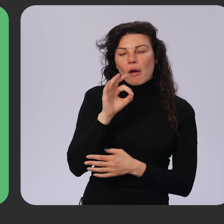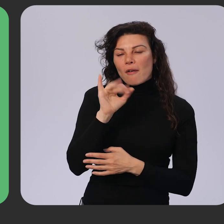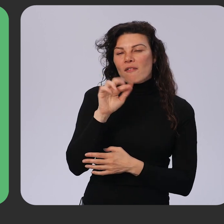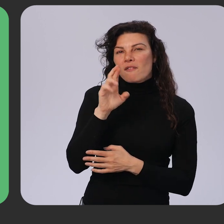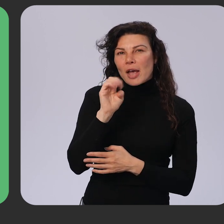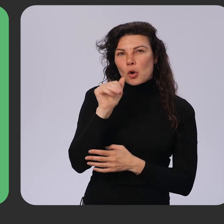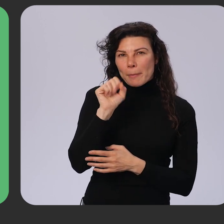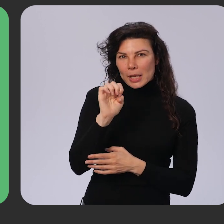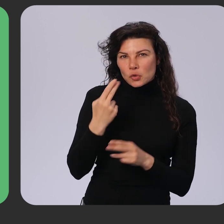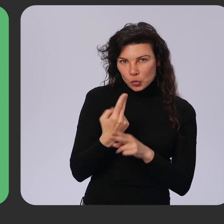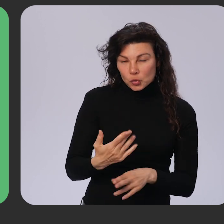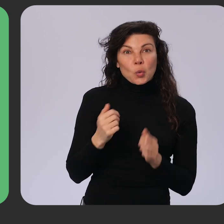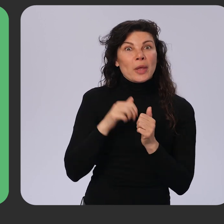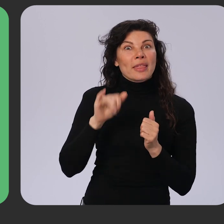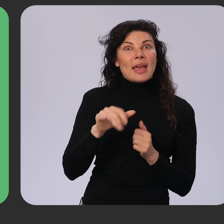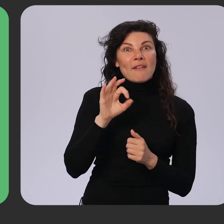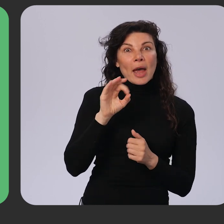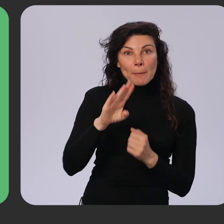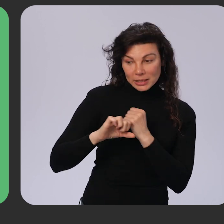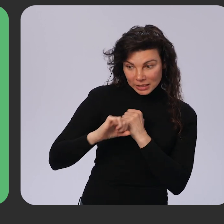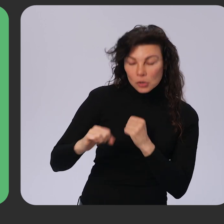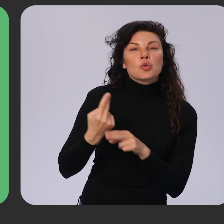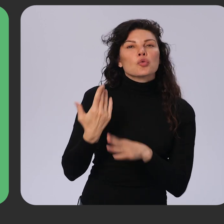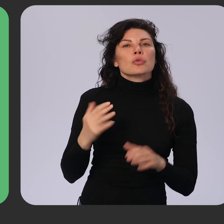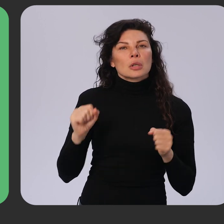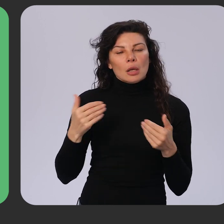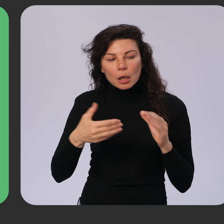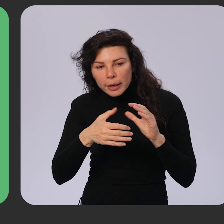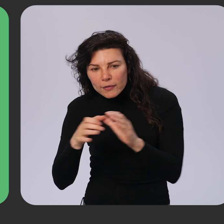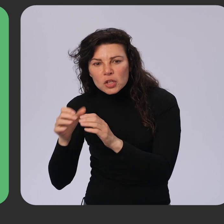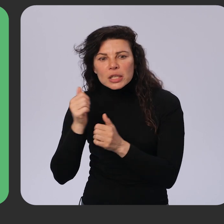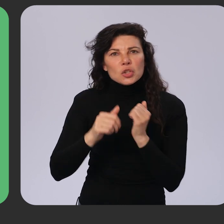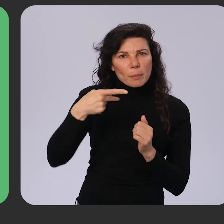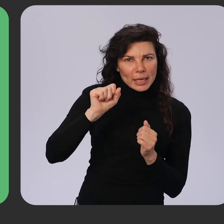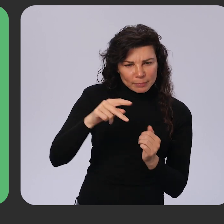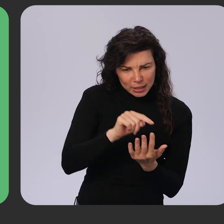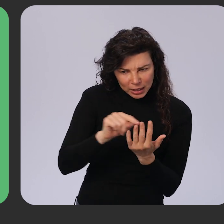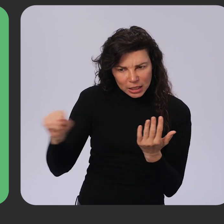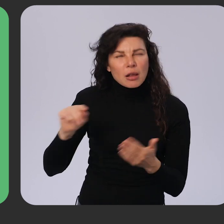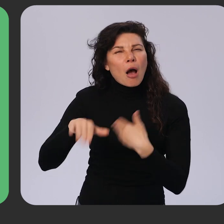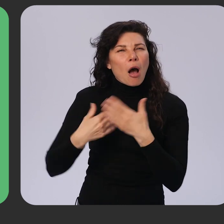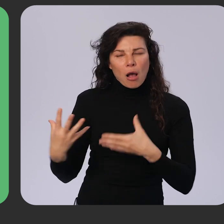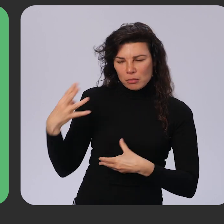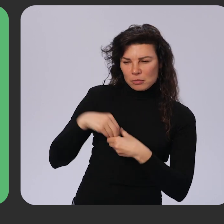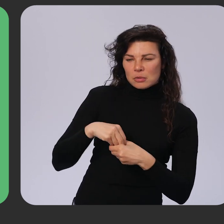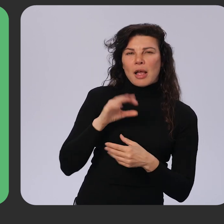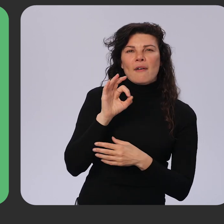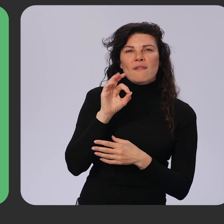Pay Firebase extension, users can configure each of their PSPs all within the Firebase console. You